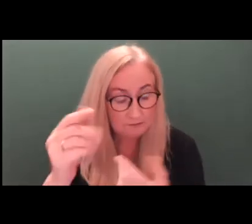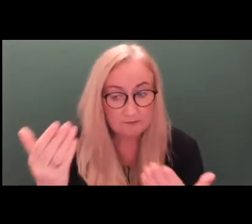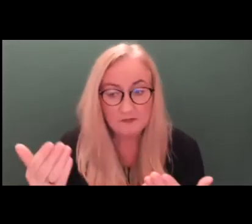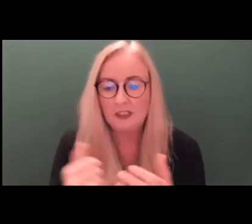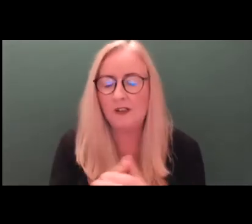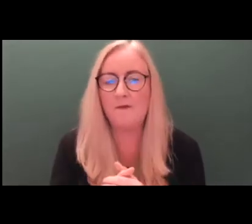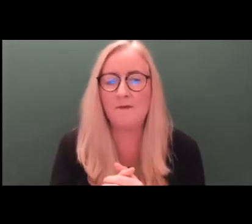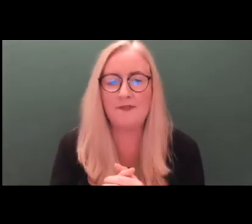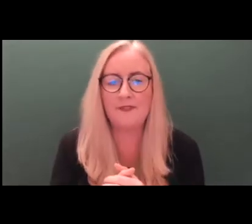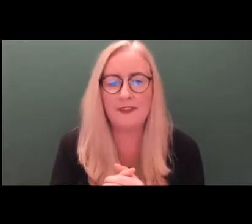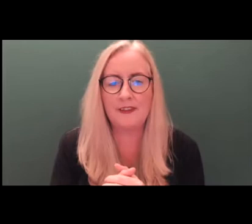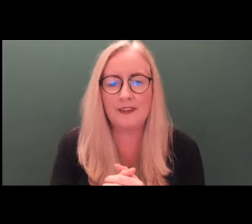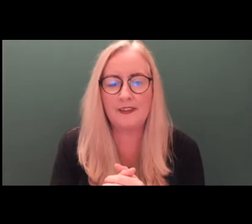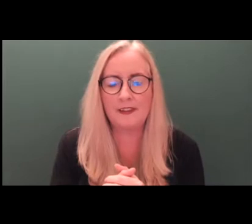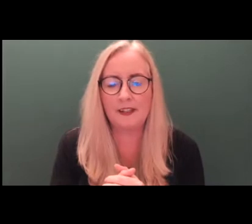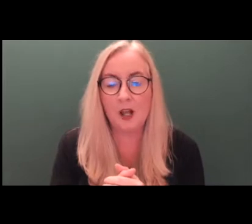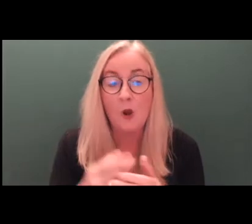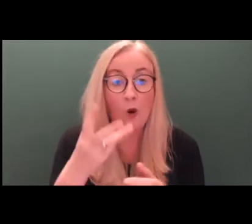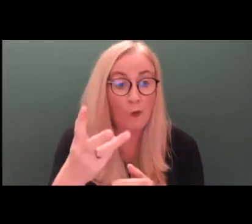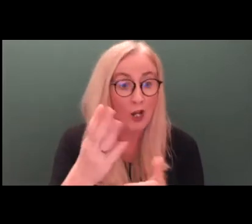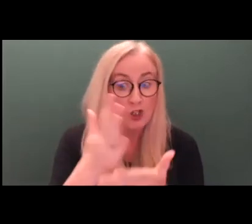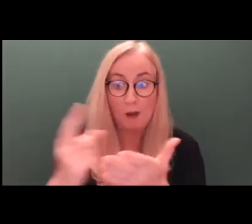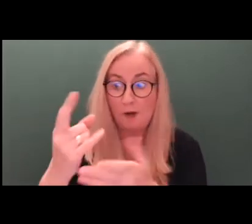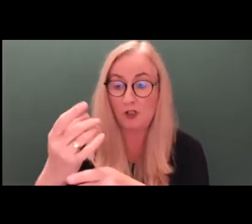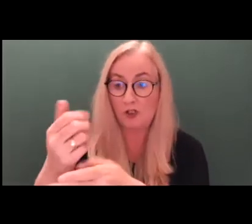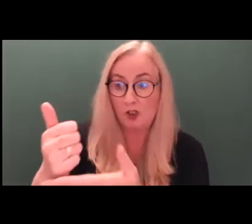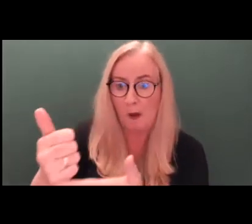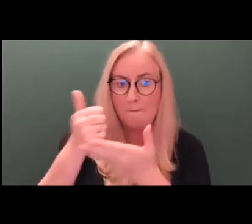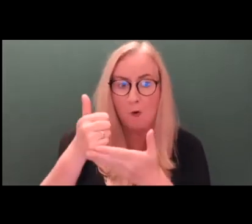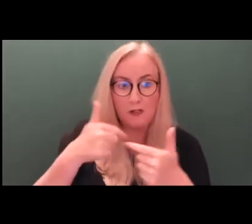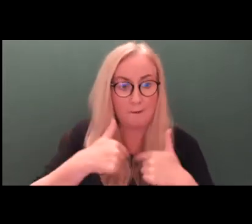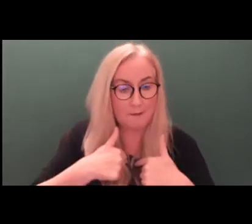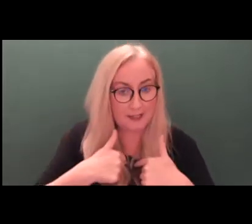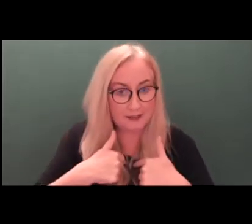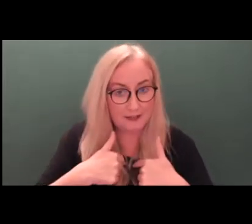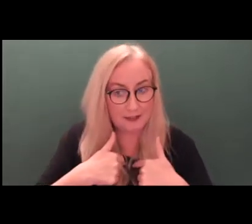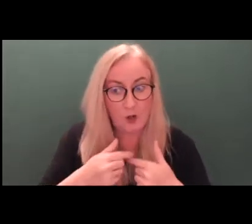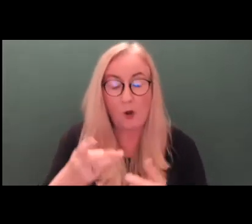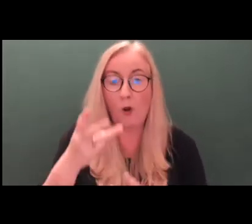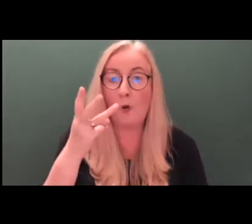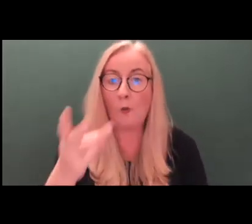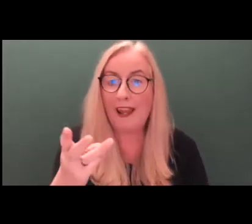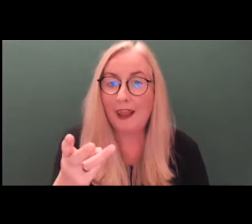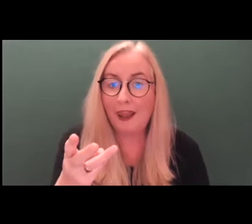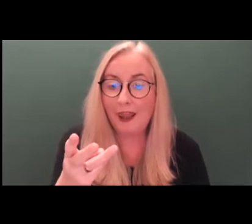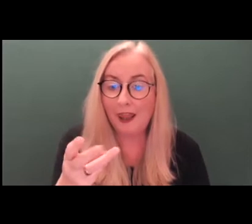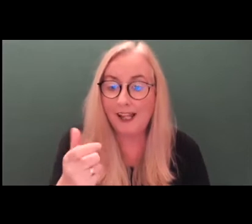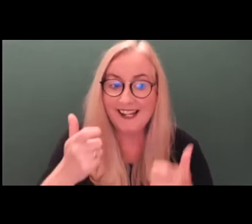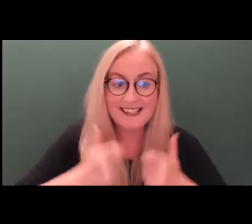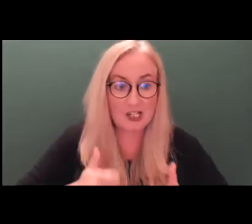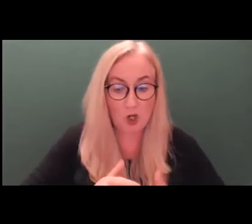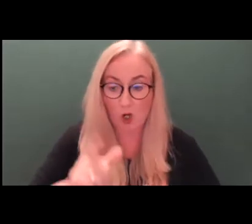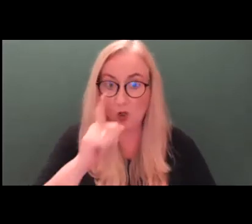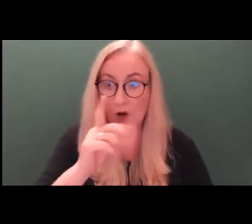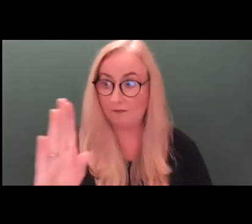someone support me, will the solicitor talk to me